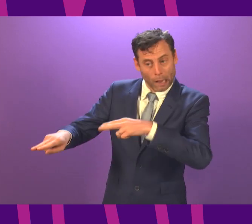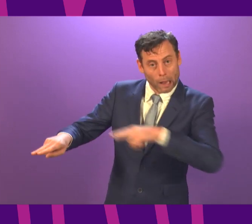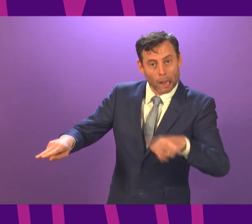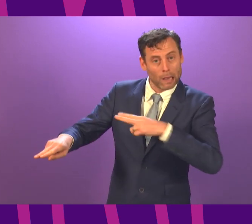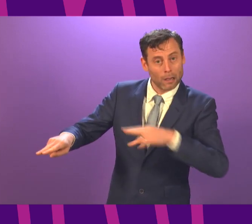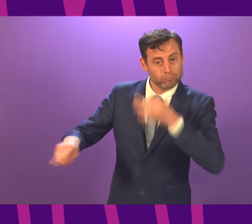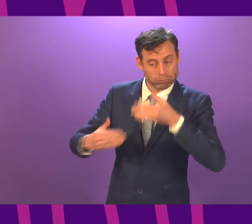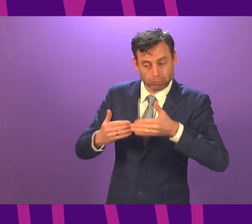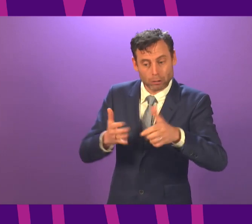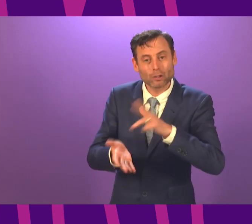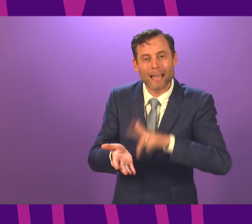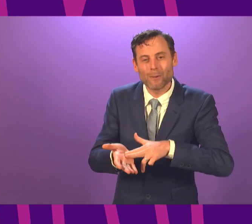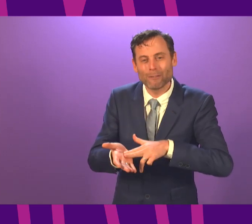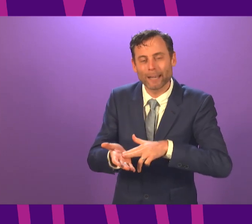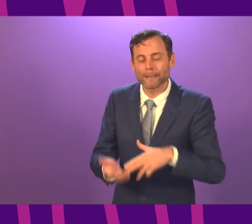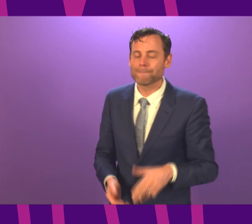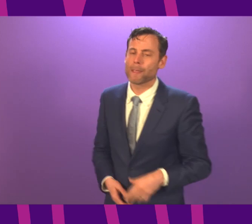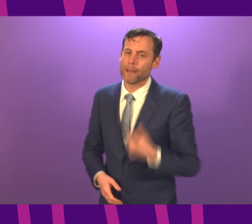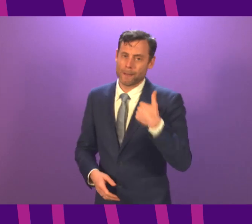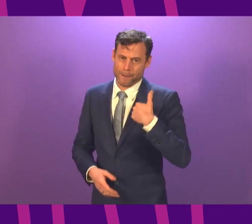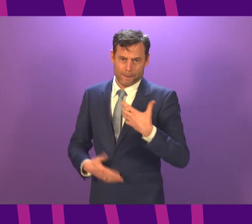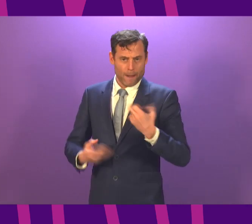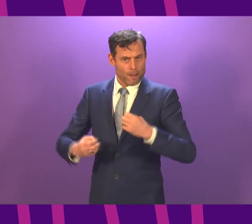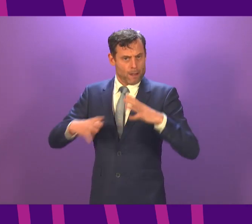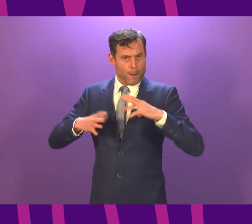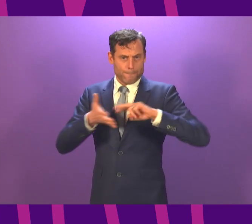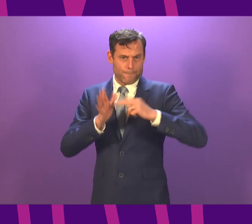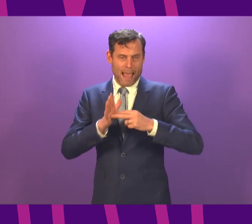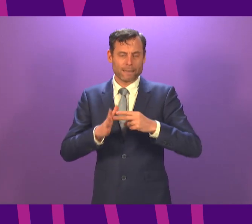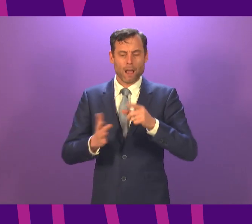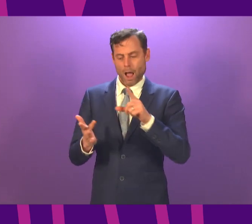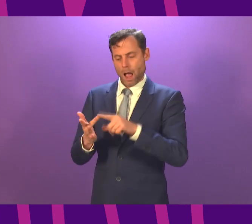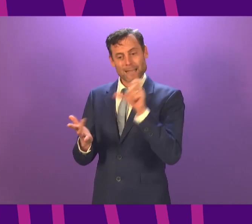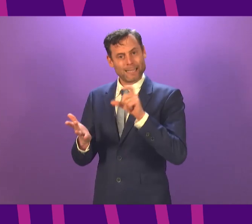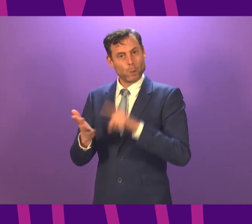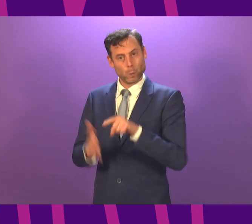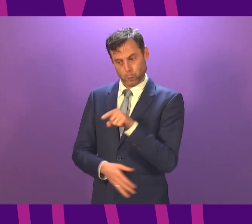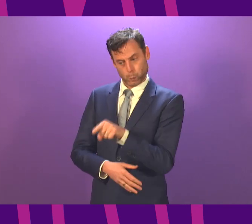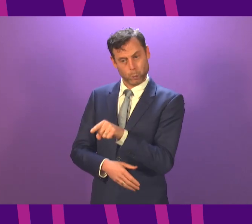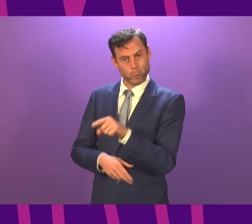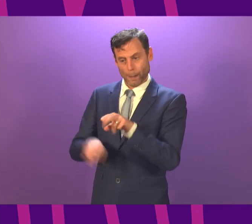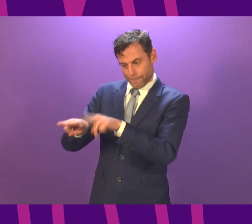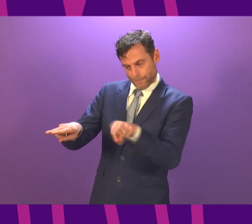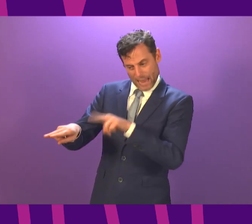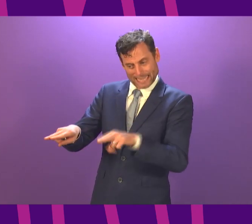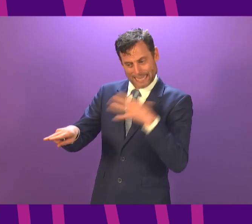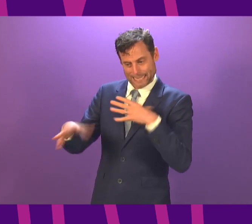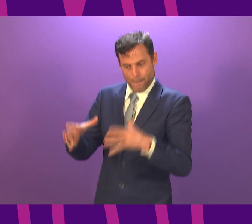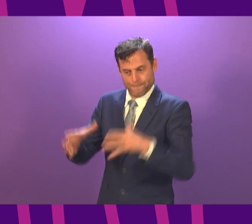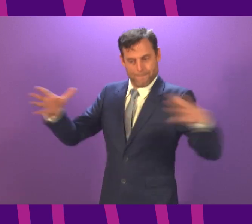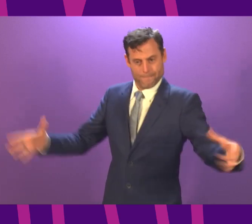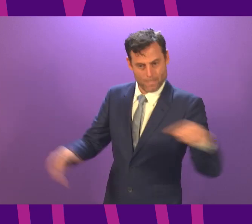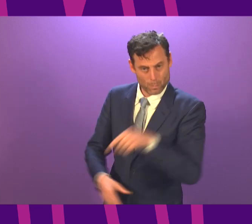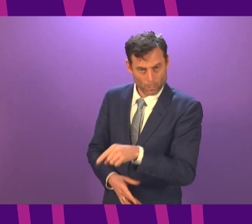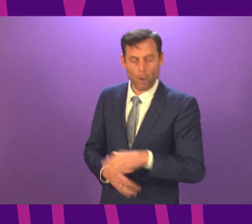month. Now, contingency plans remain in place to double and then treble ICU capacity if necessary, and the NHS Louisa Jordan